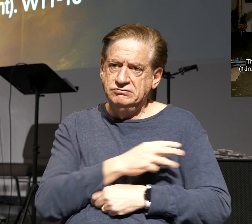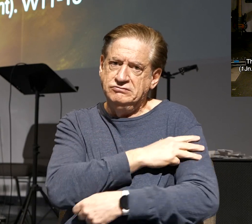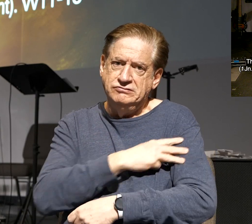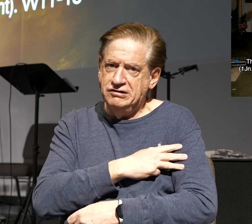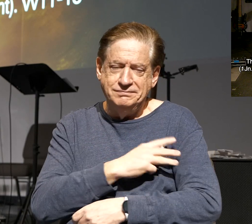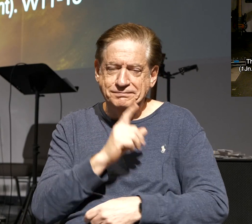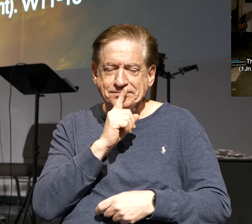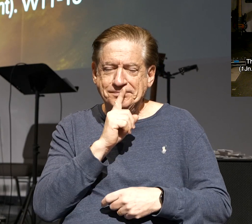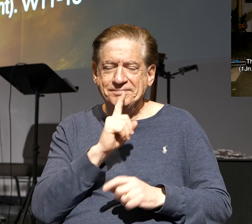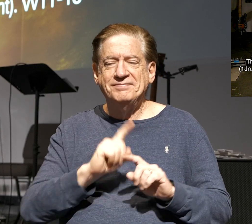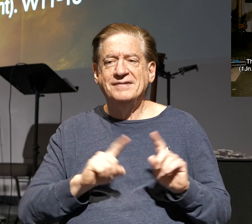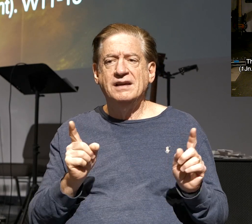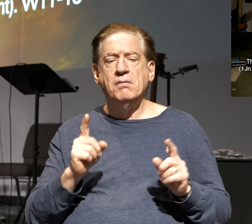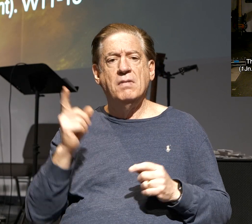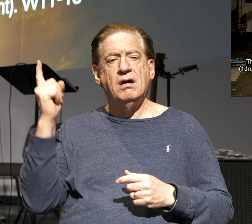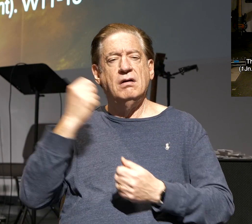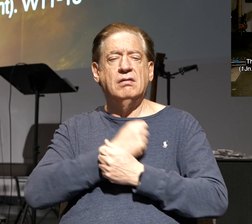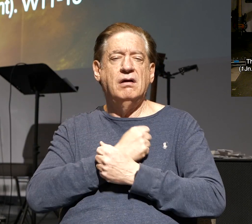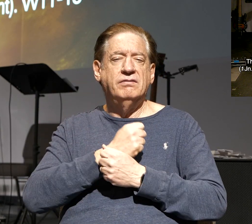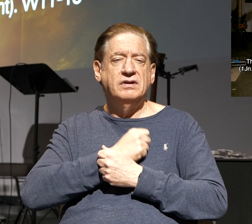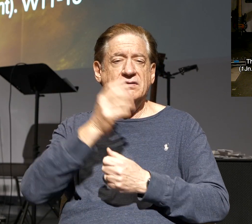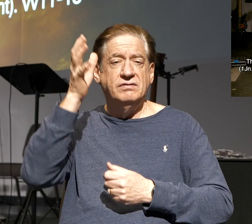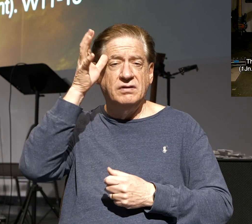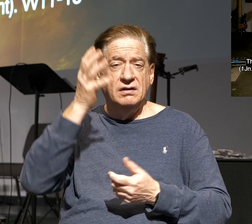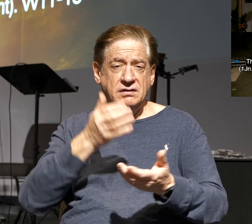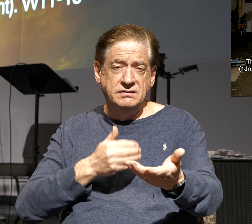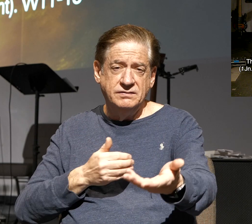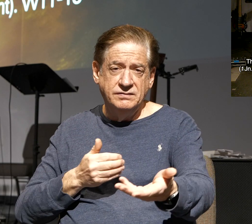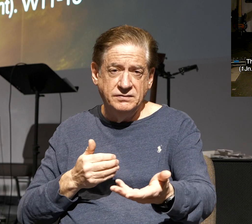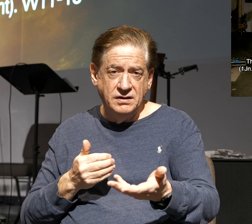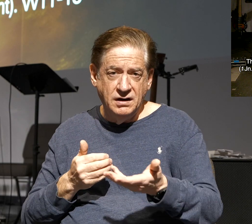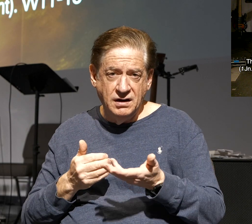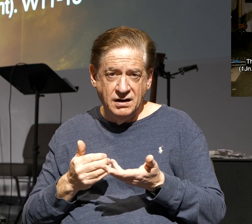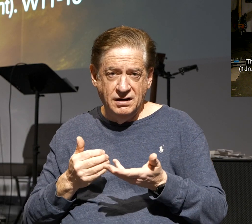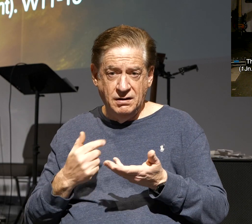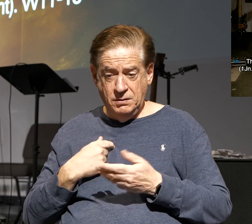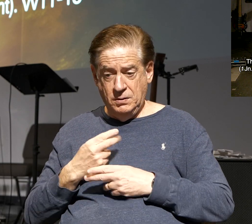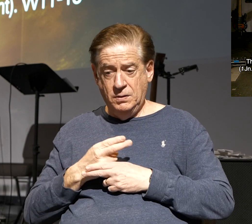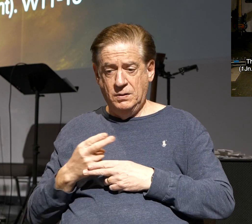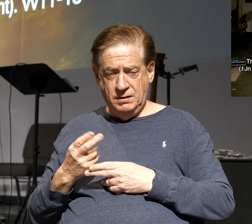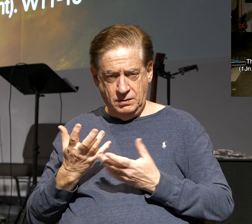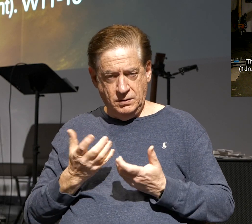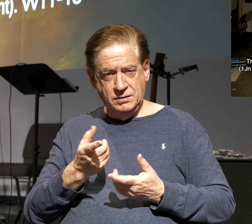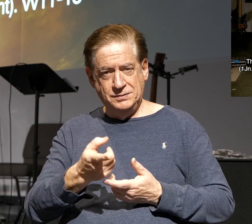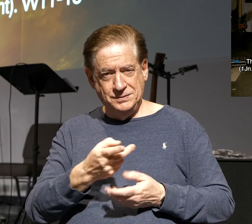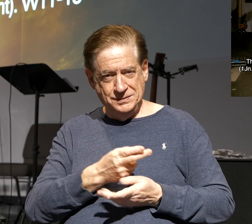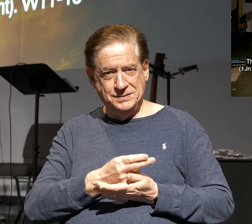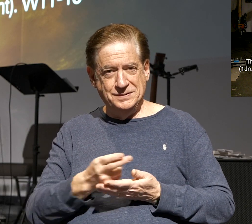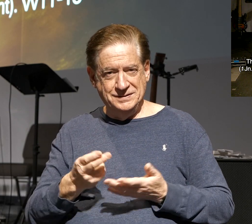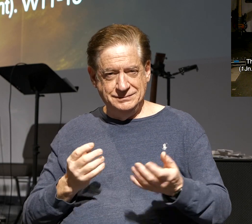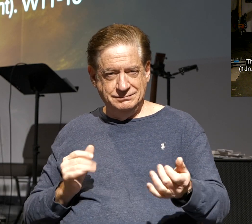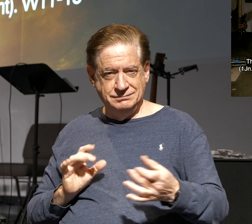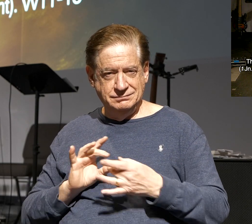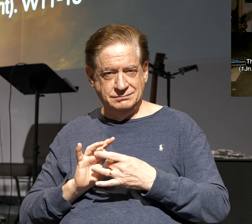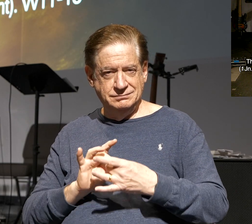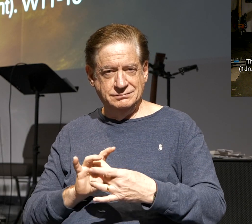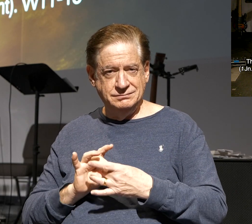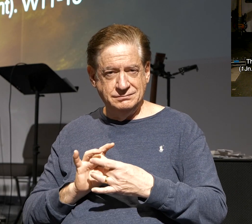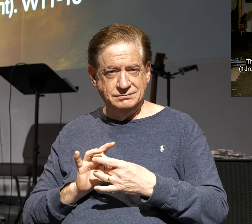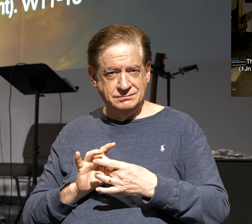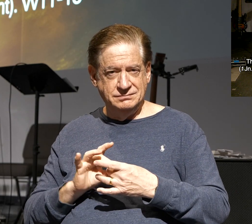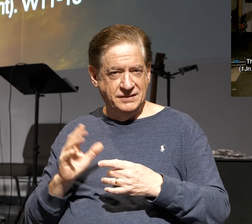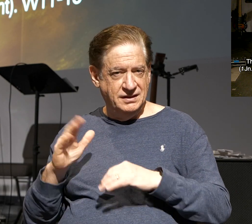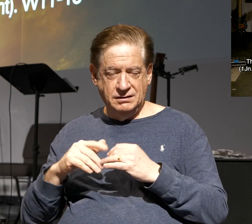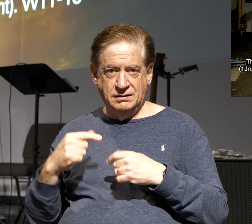loving Father inviting us to a life of wholeness and happiness unlike you've ever known. So, when God says, be holy because